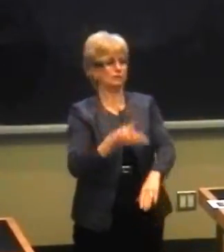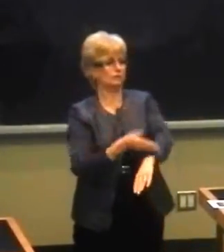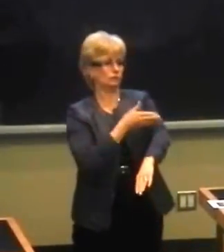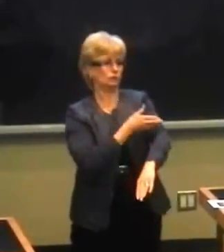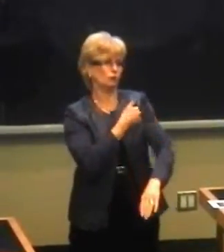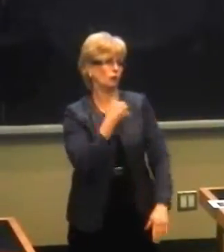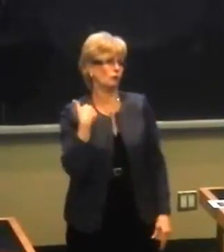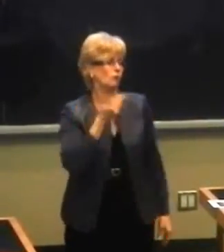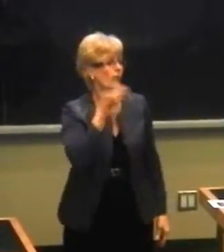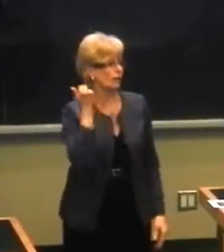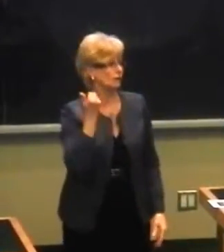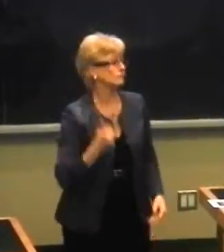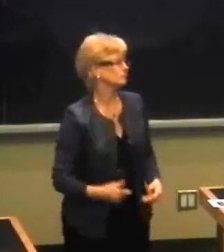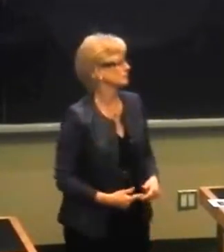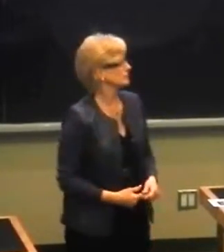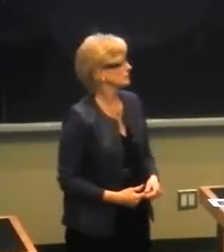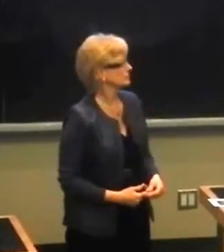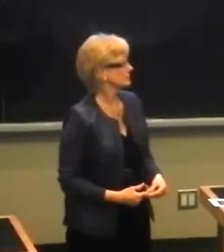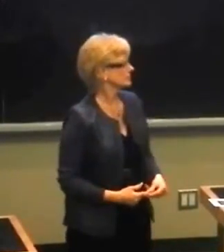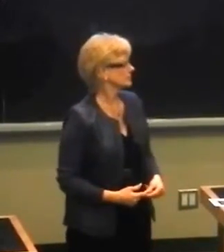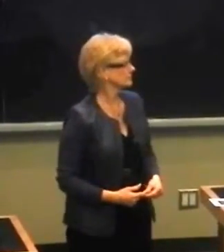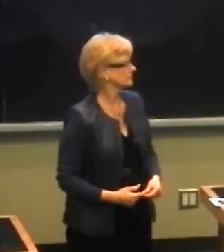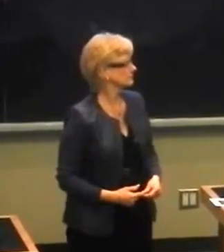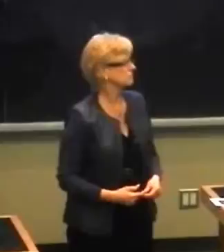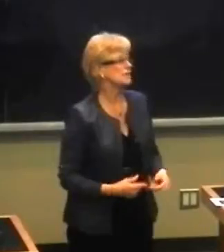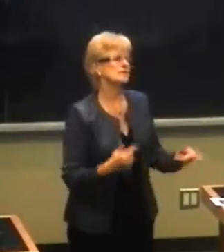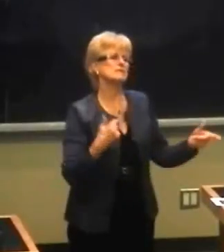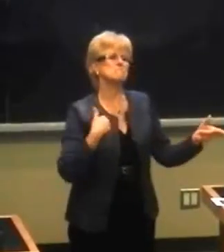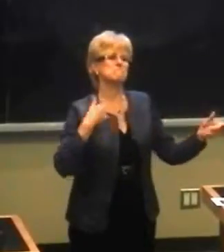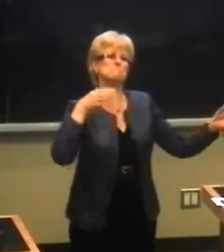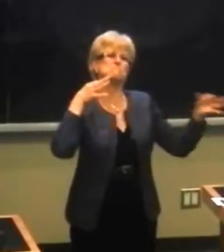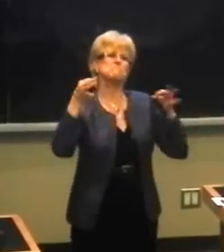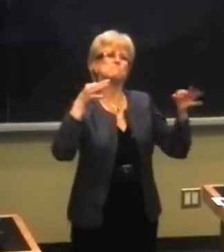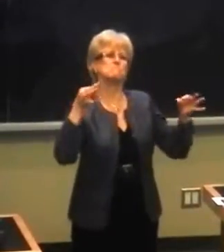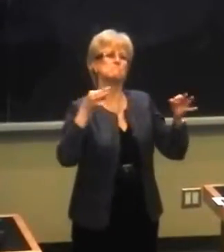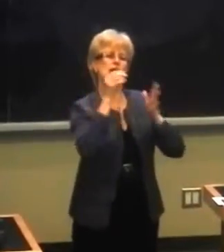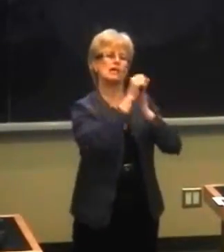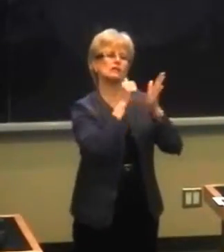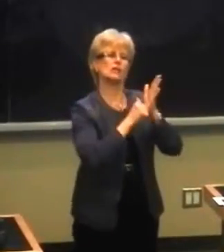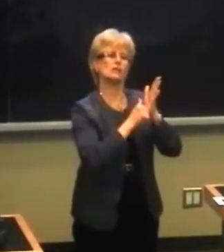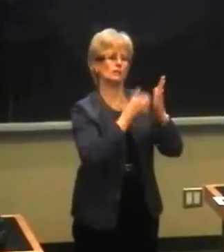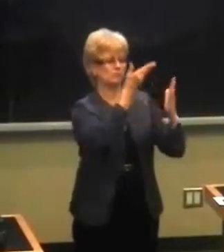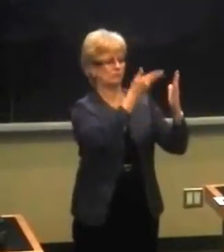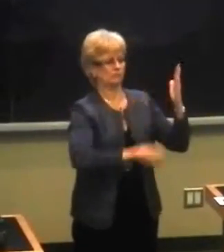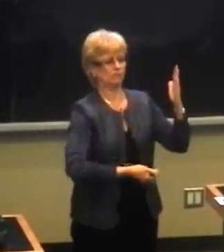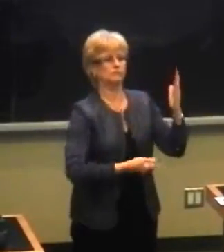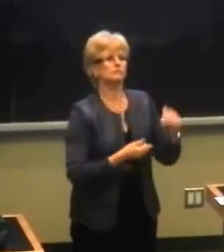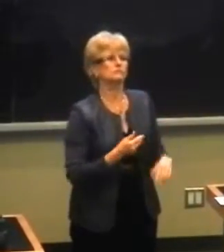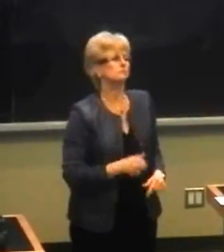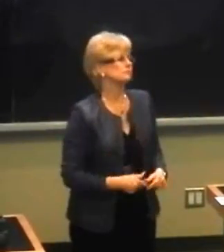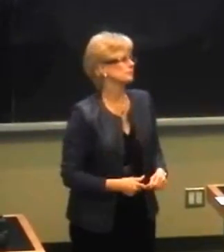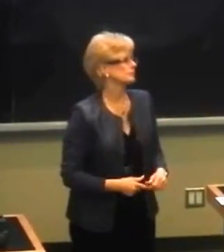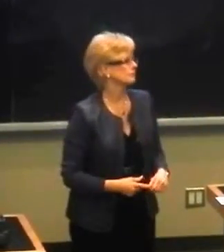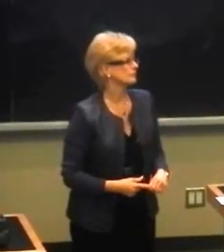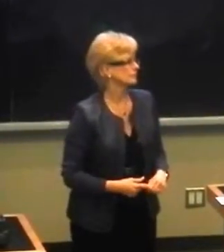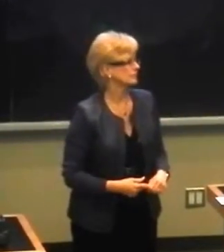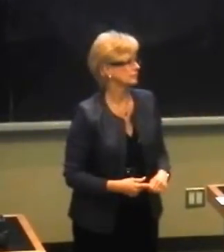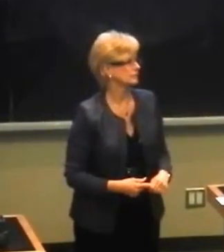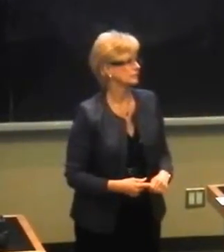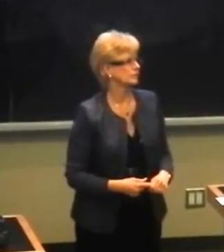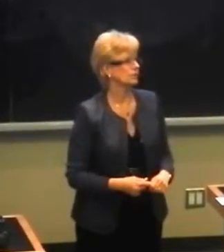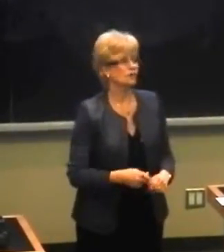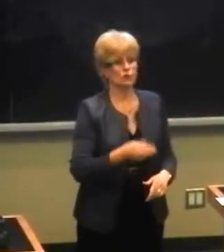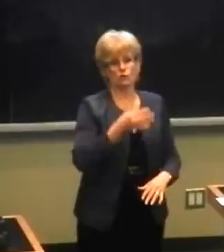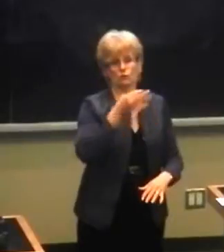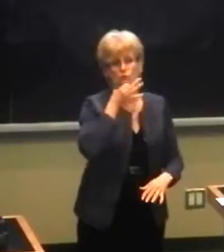even better. What I wanted to do is just sort of go through the agenda for tonight that's been put together. We are